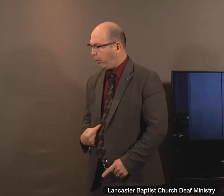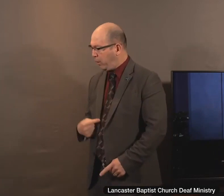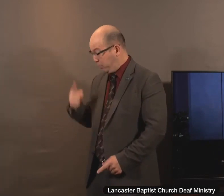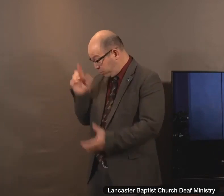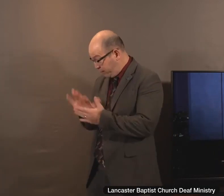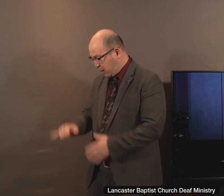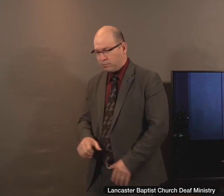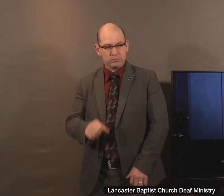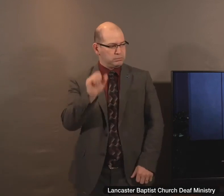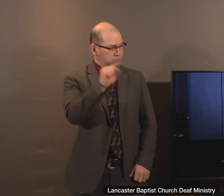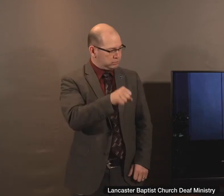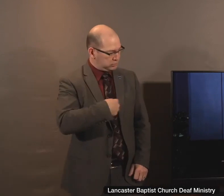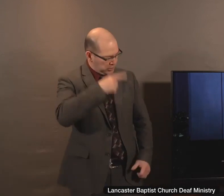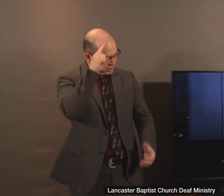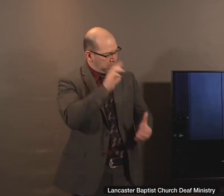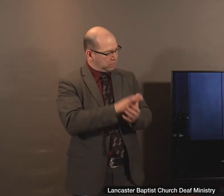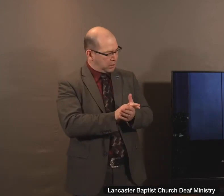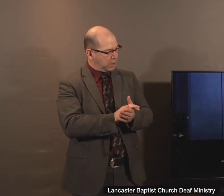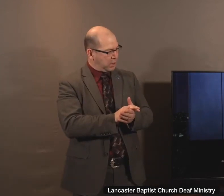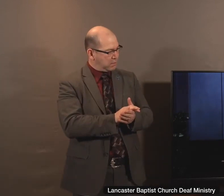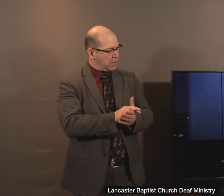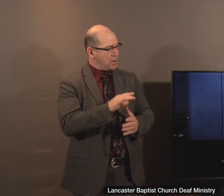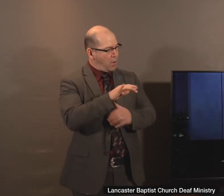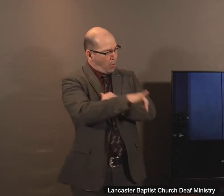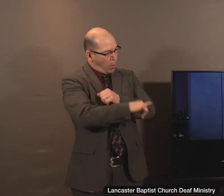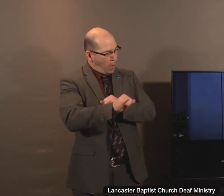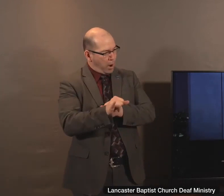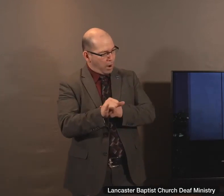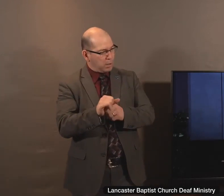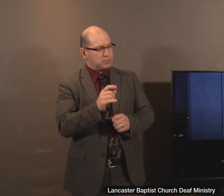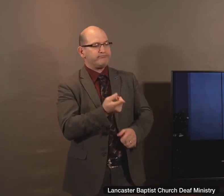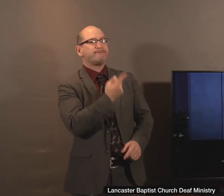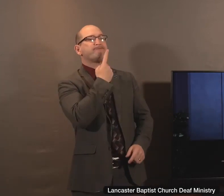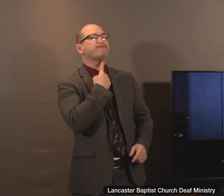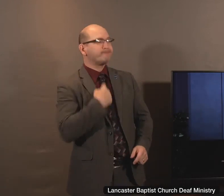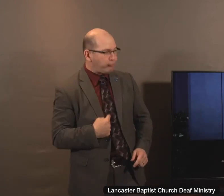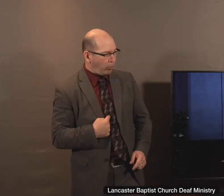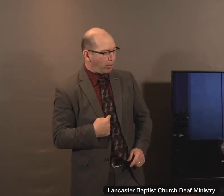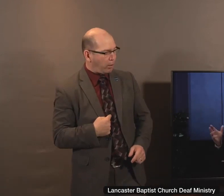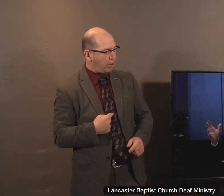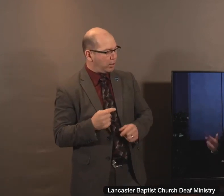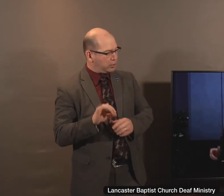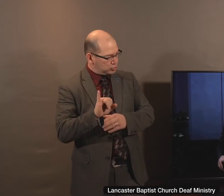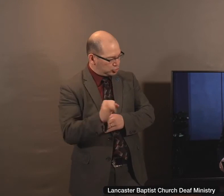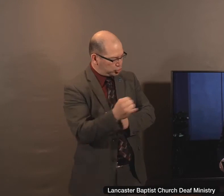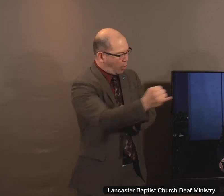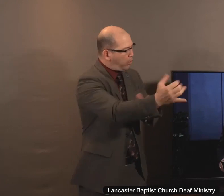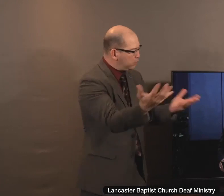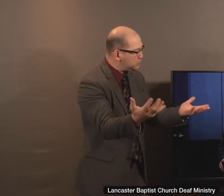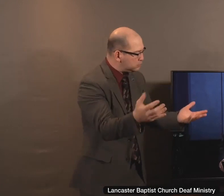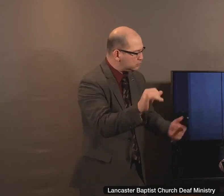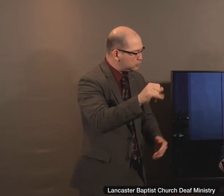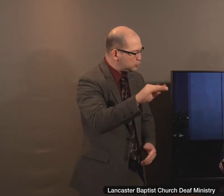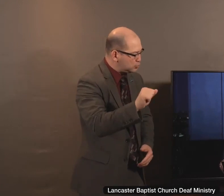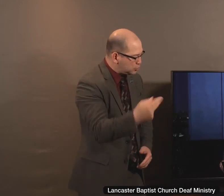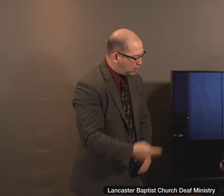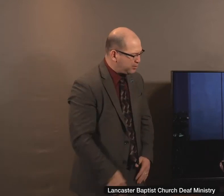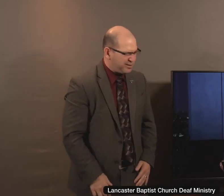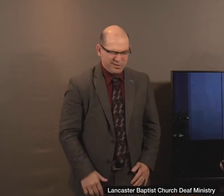believe in the account of Jonah. And he said, well, how do you suppose he was all that time